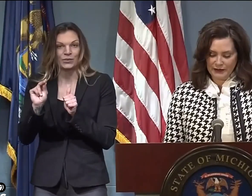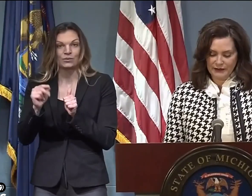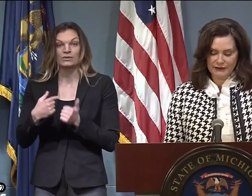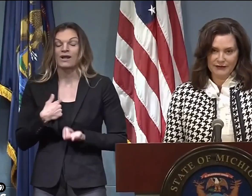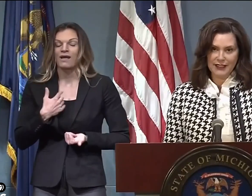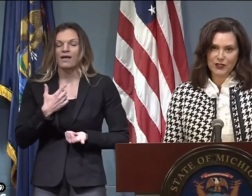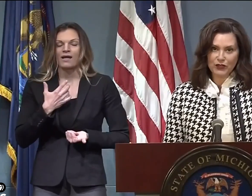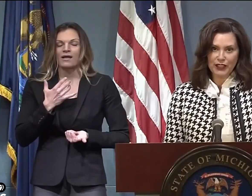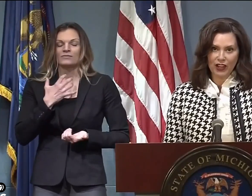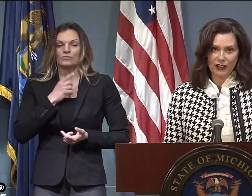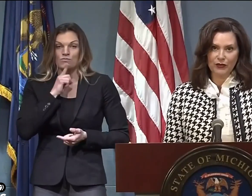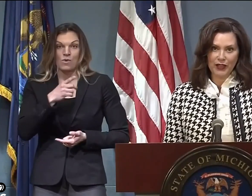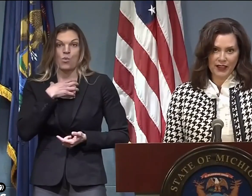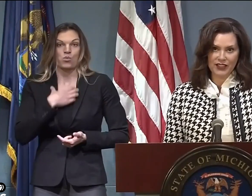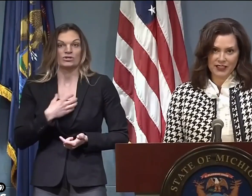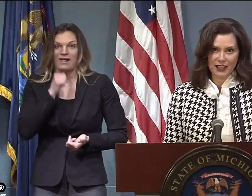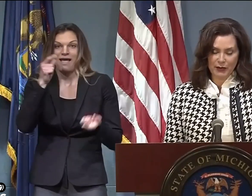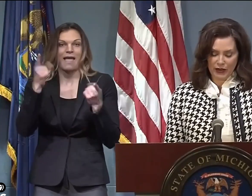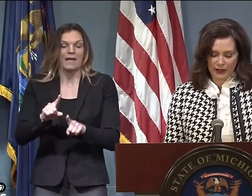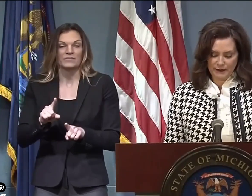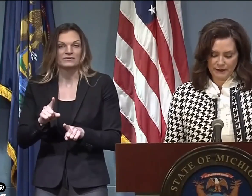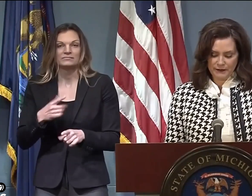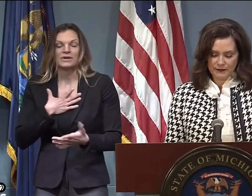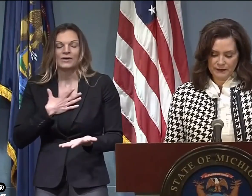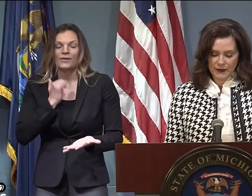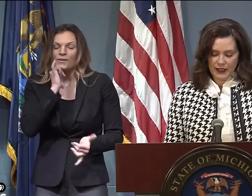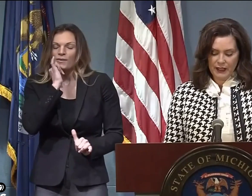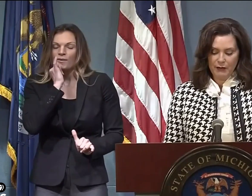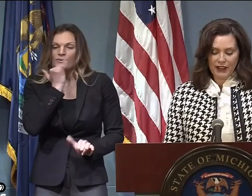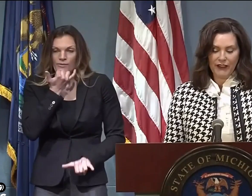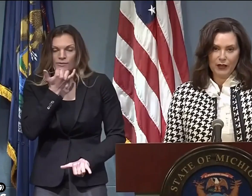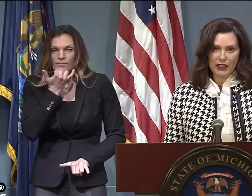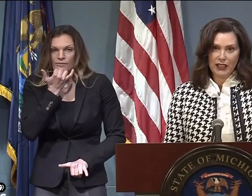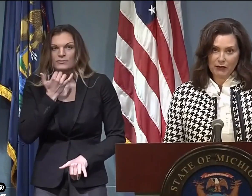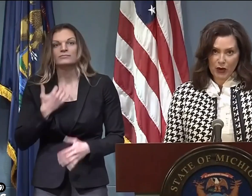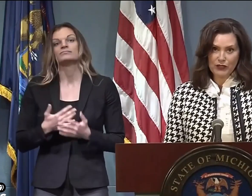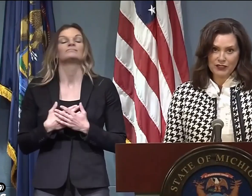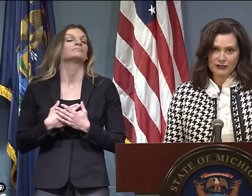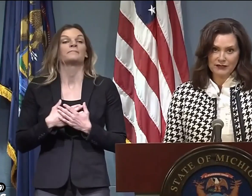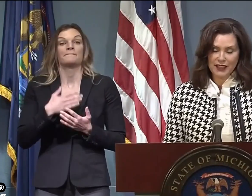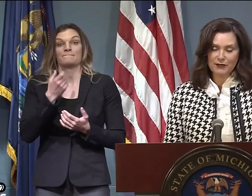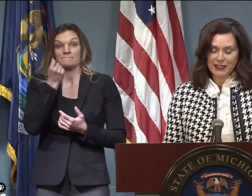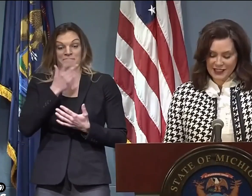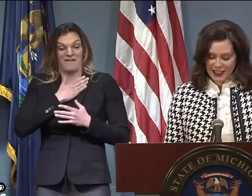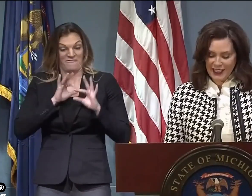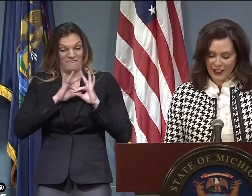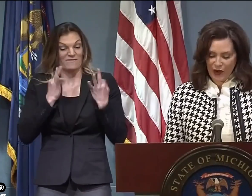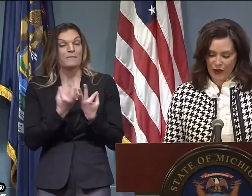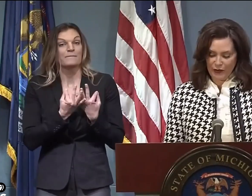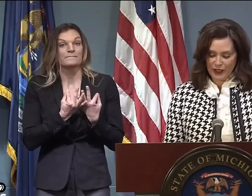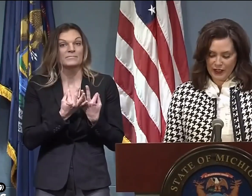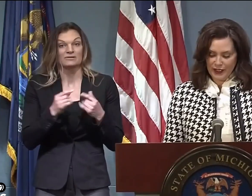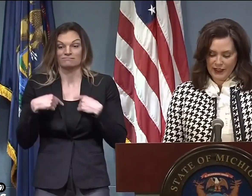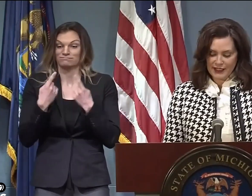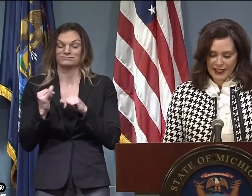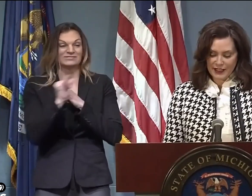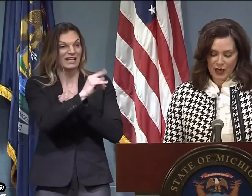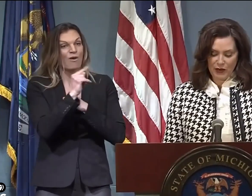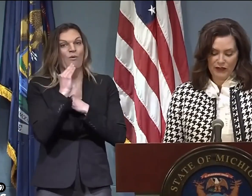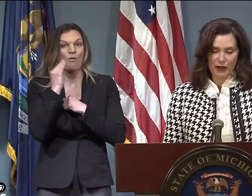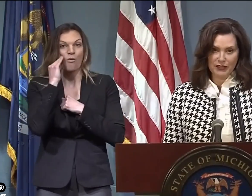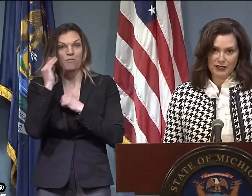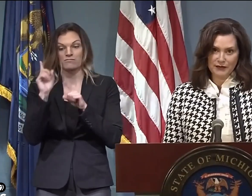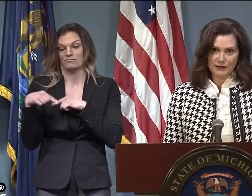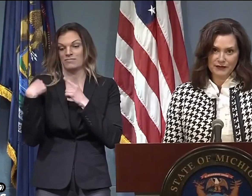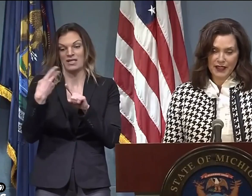regrets it. I wish it wouldn't have happened. And that's really all we have to say about it. My family, like most, has